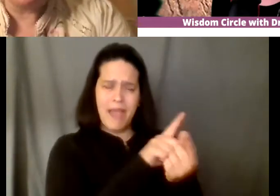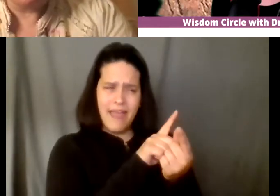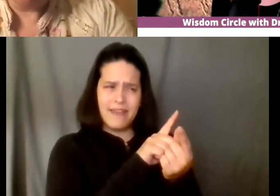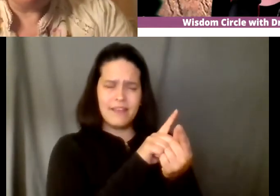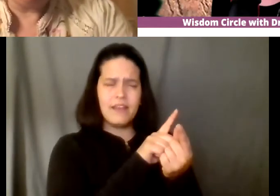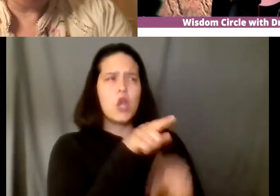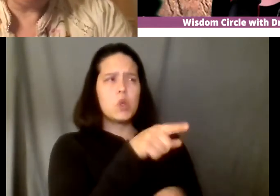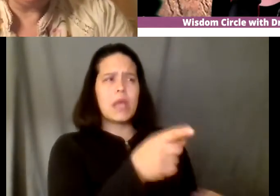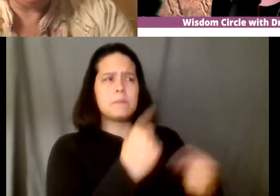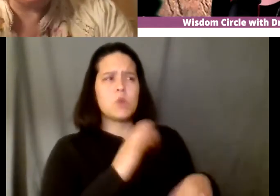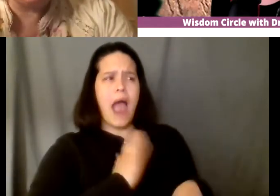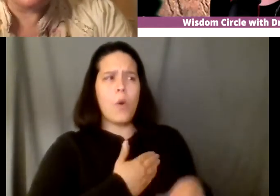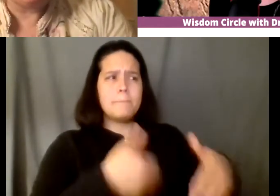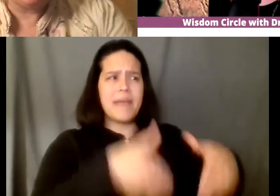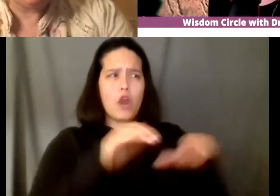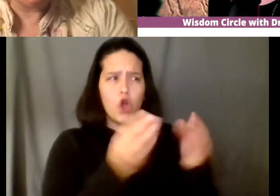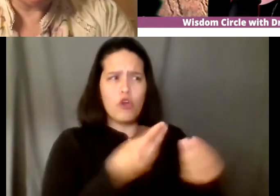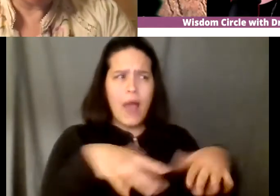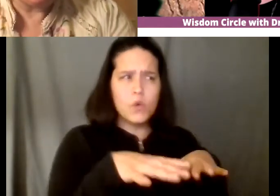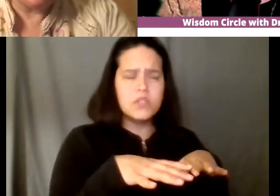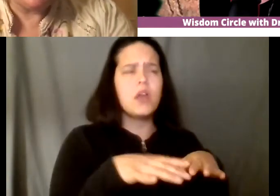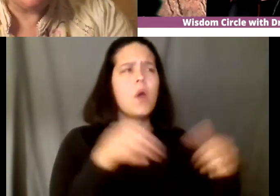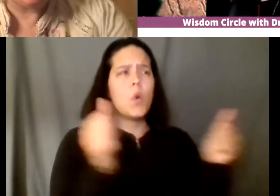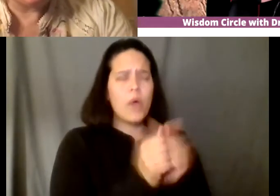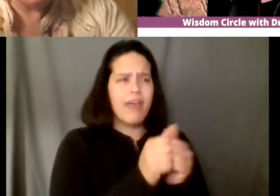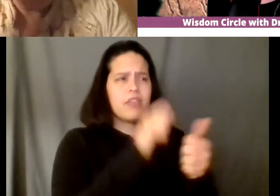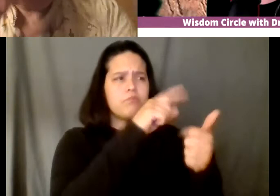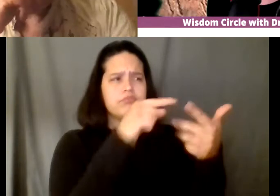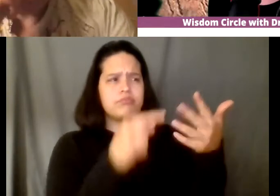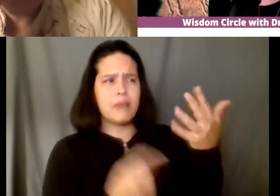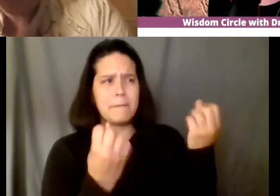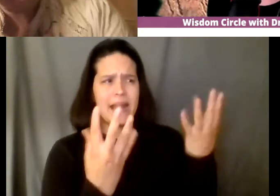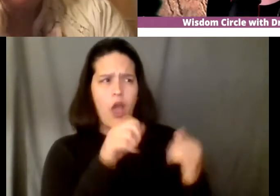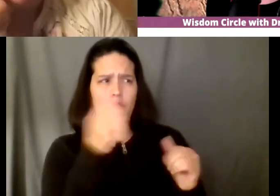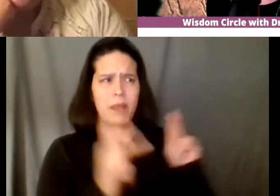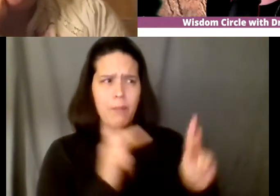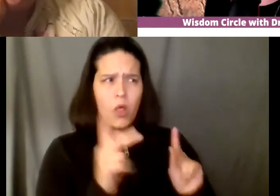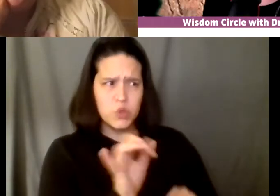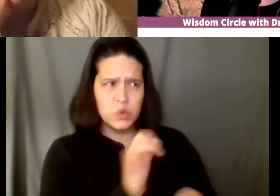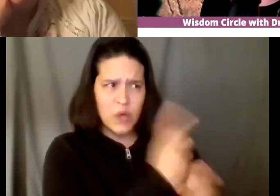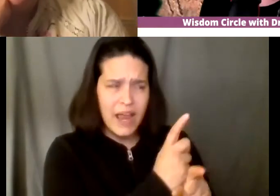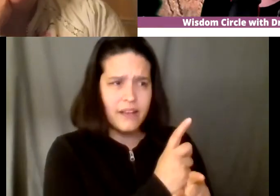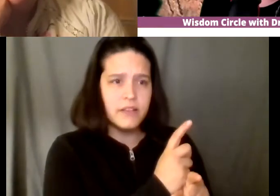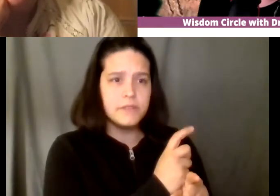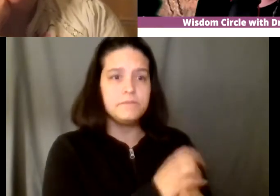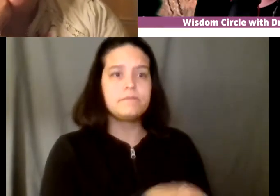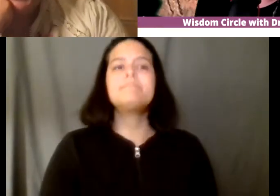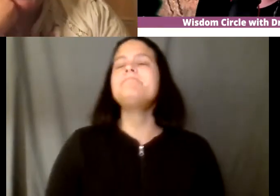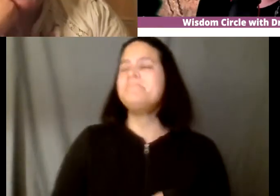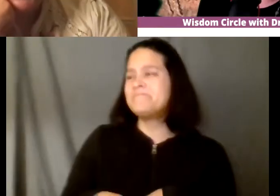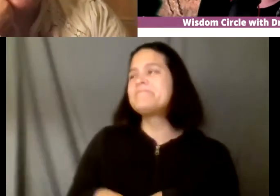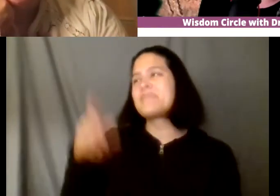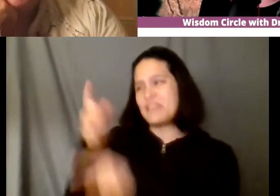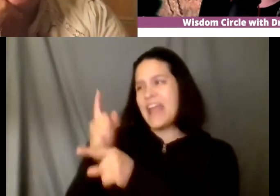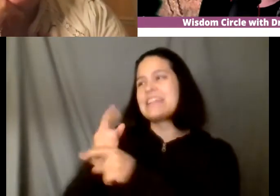with beverly and kathy sanchez and um we all did tewa women united uh